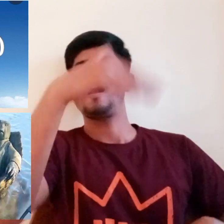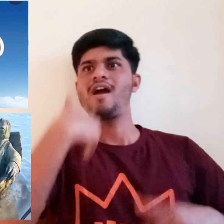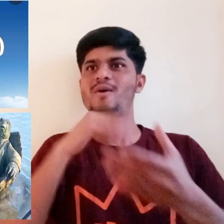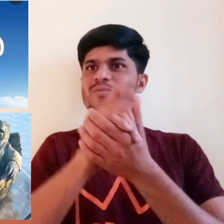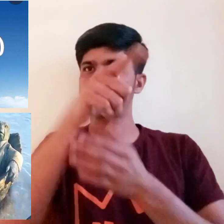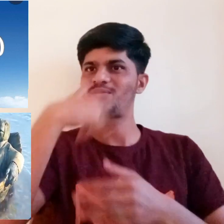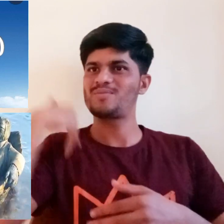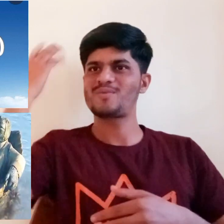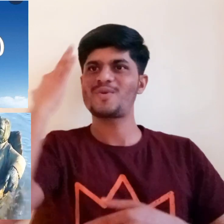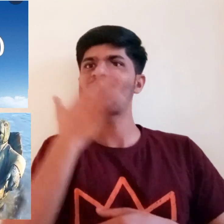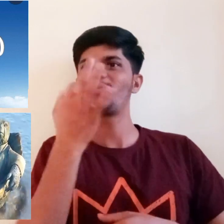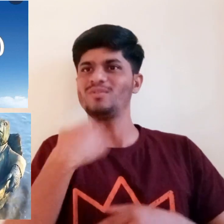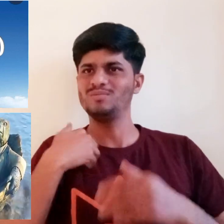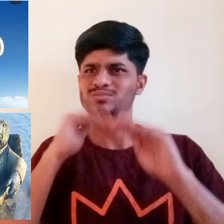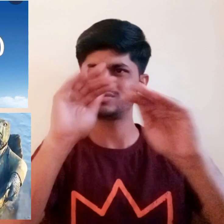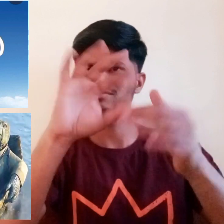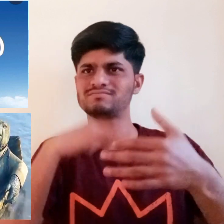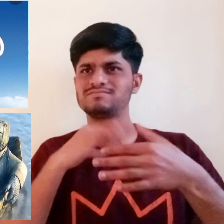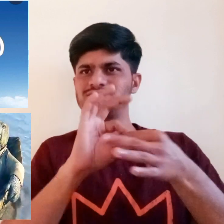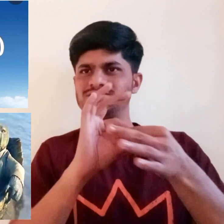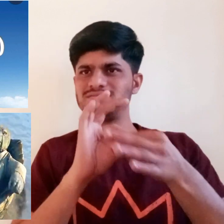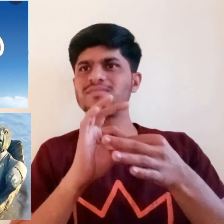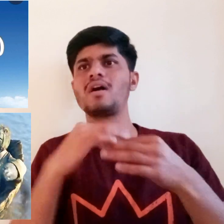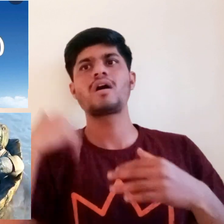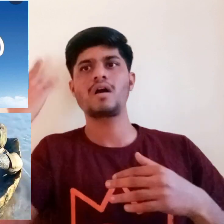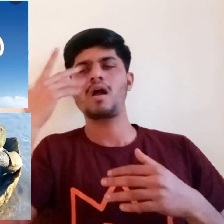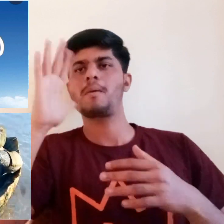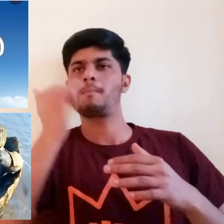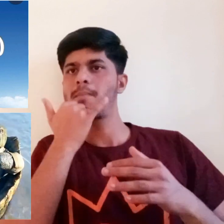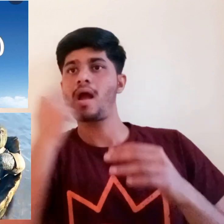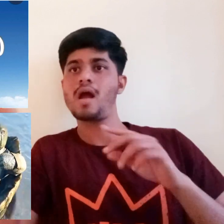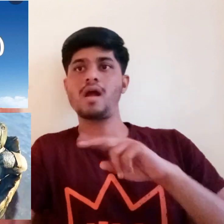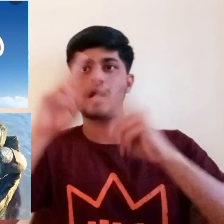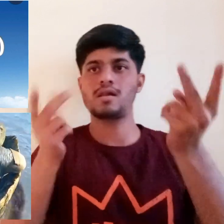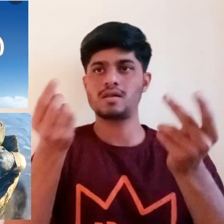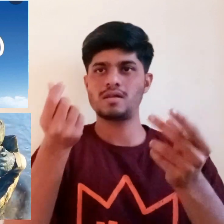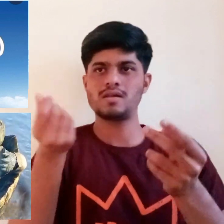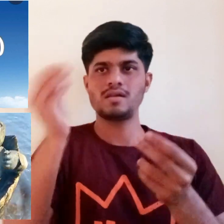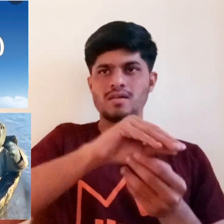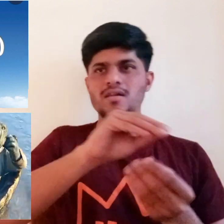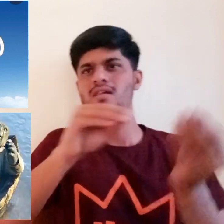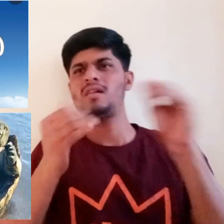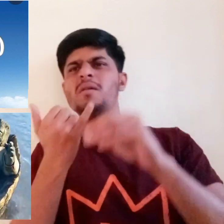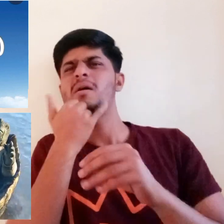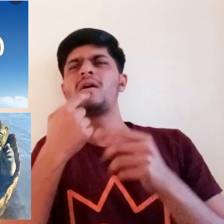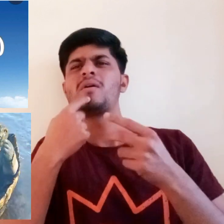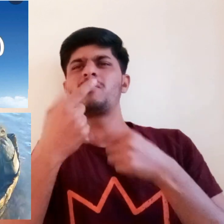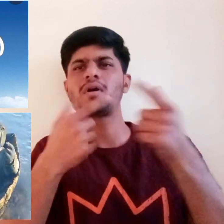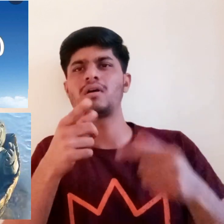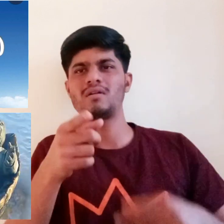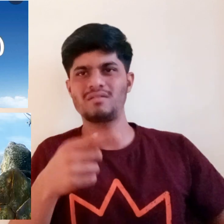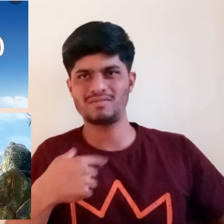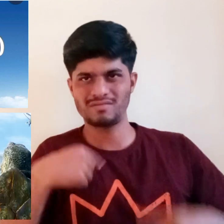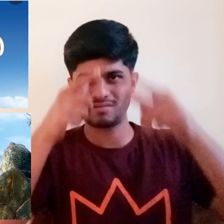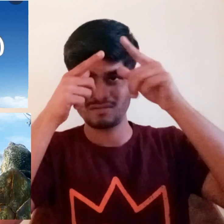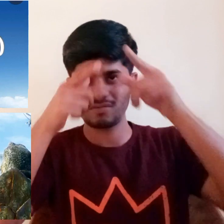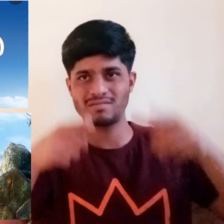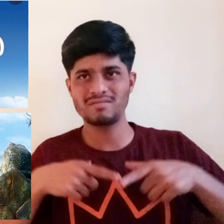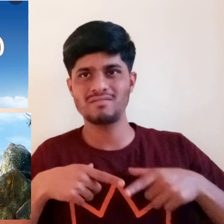I can't believe that we'll able to find a good way to solve the situation. Please talk about